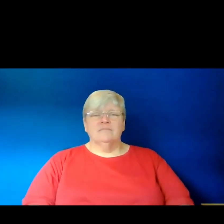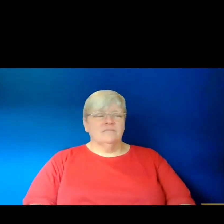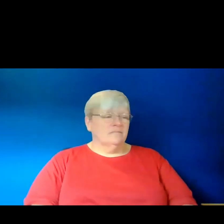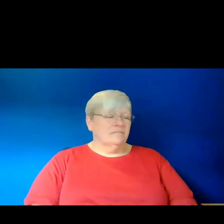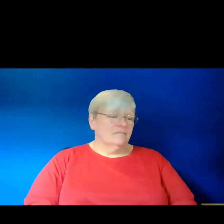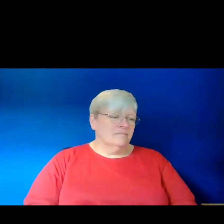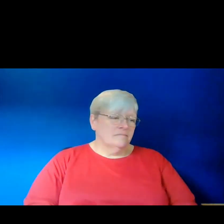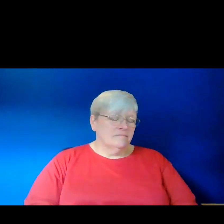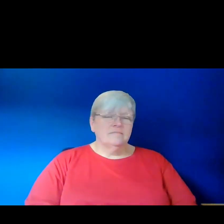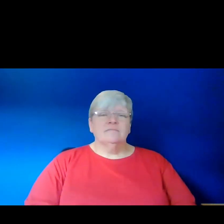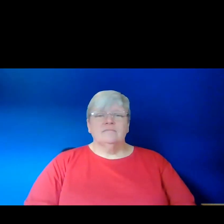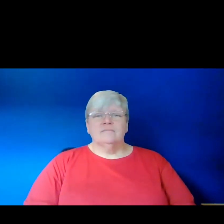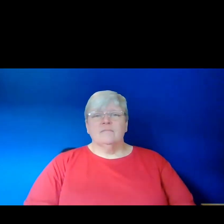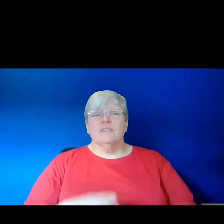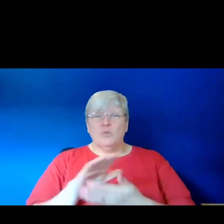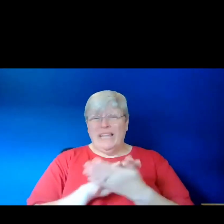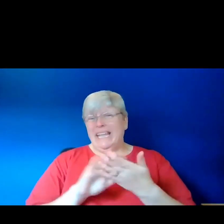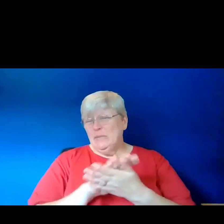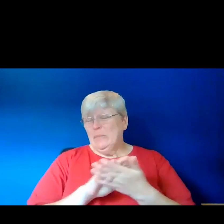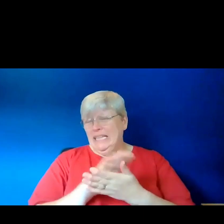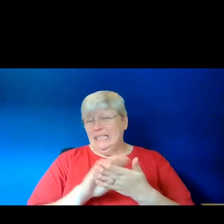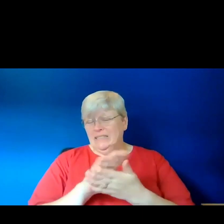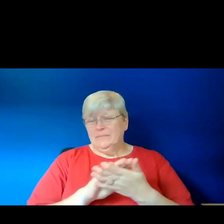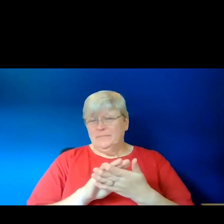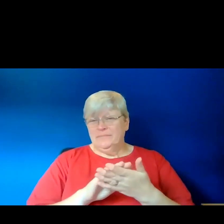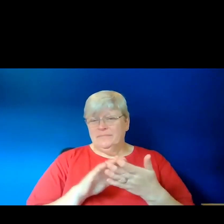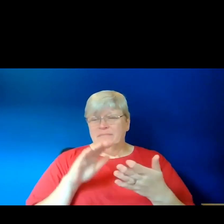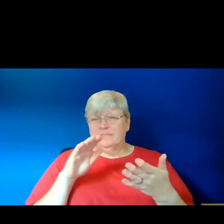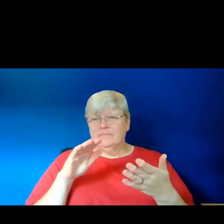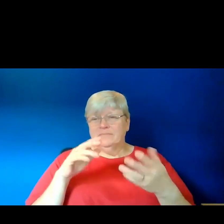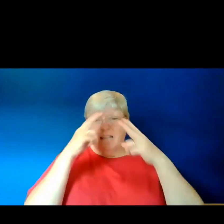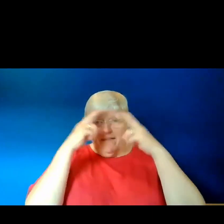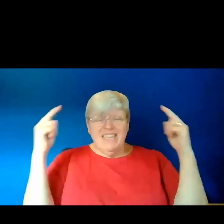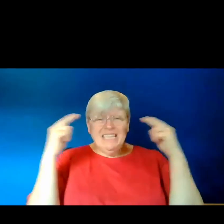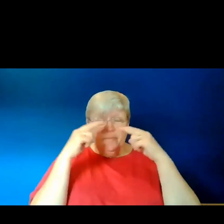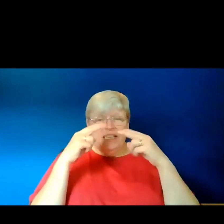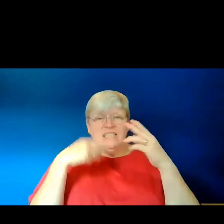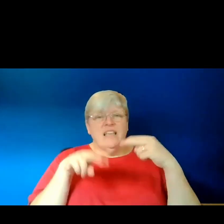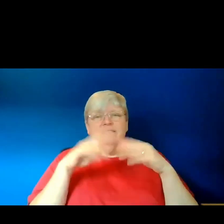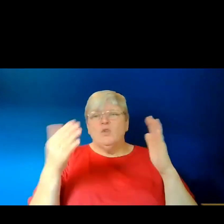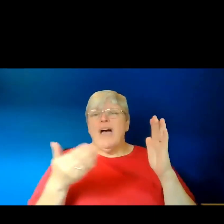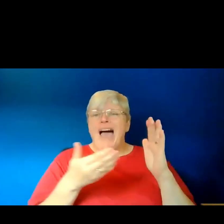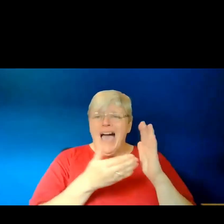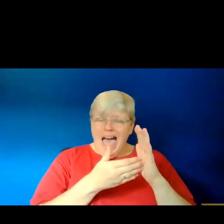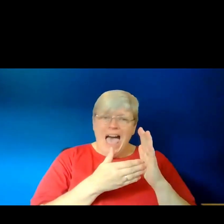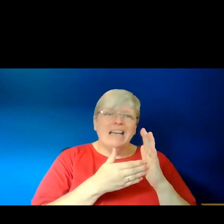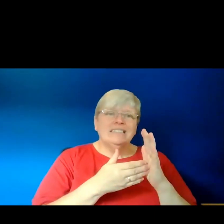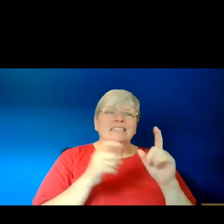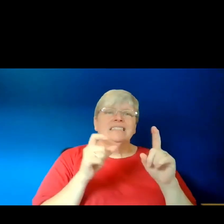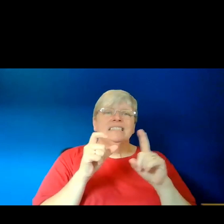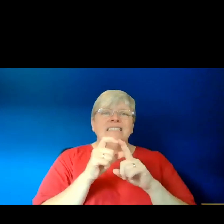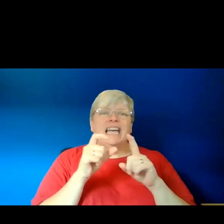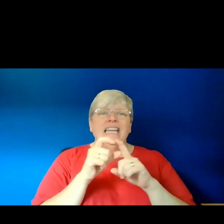Let's see. So just to explain a little, in Vietnamese, if you add diacritics to certain words,